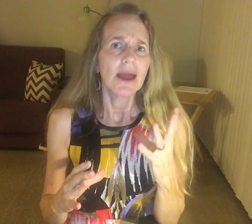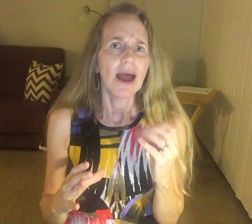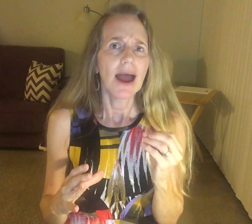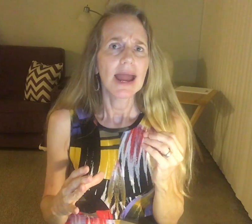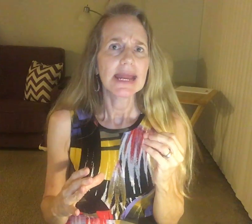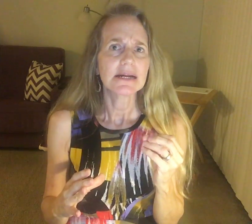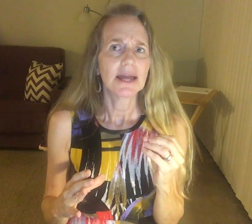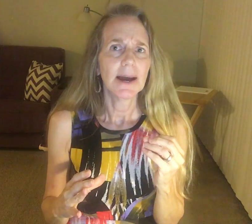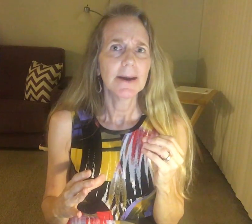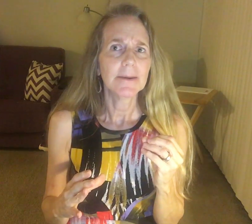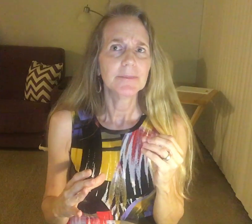And, um,